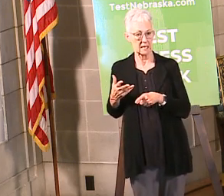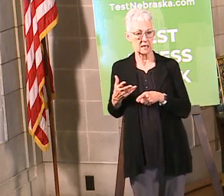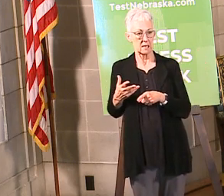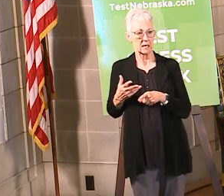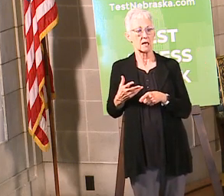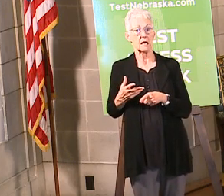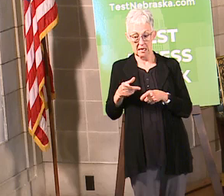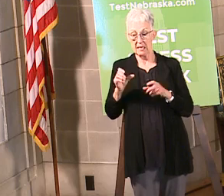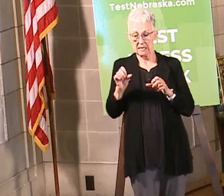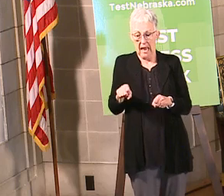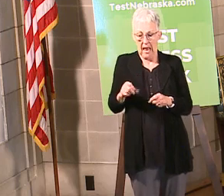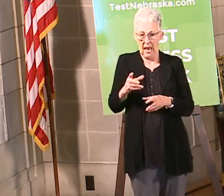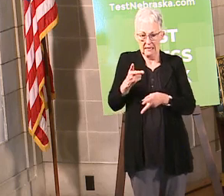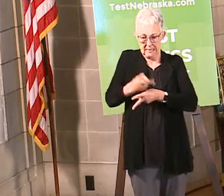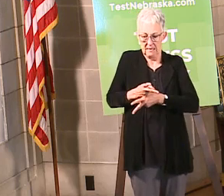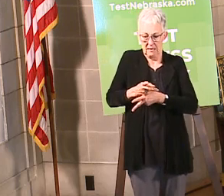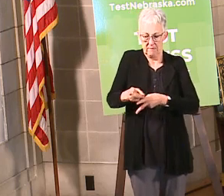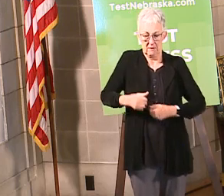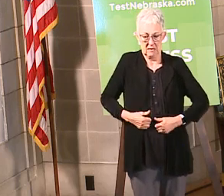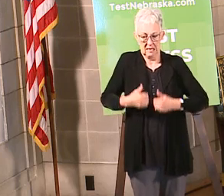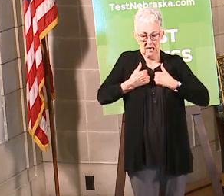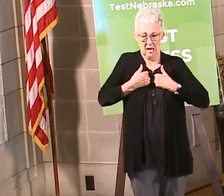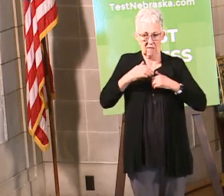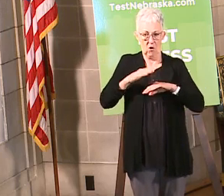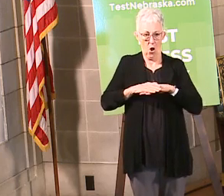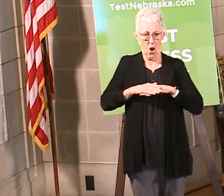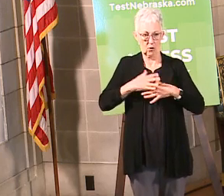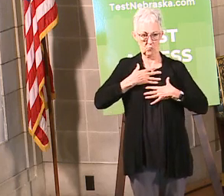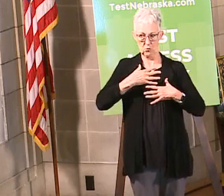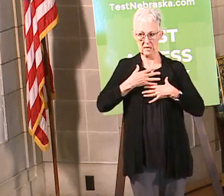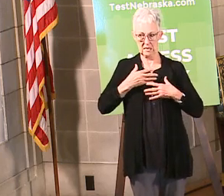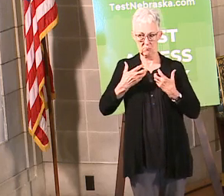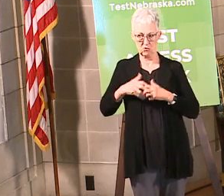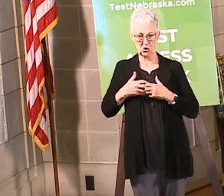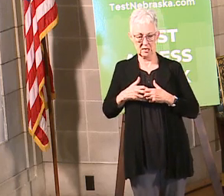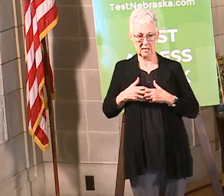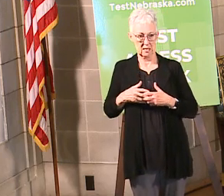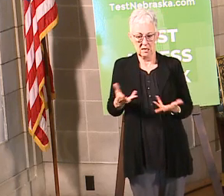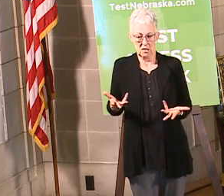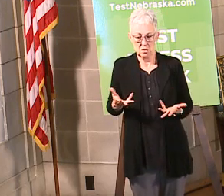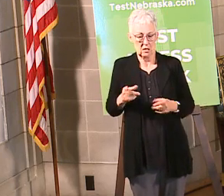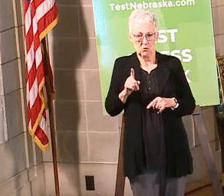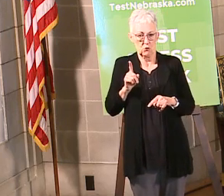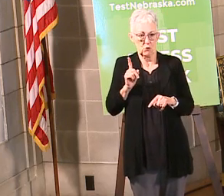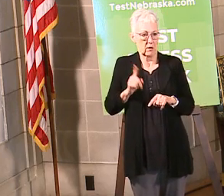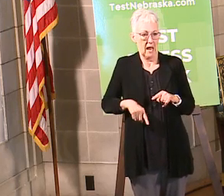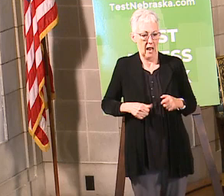off that ventilator and if you don't have that lung capacity to get off the ventilator that's why you don't live